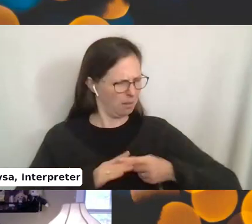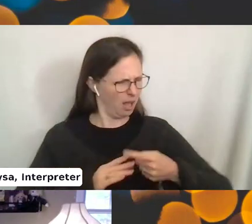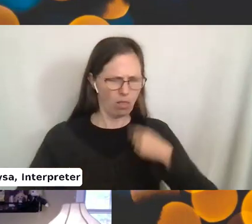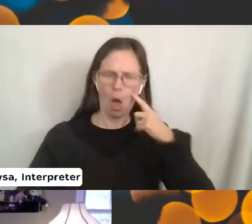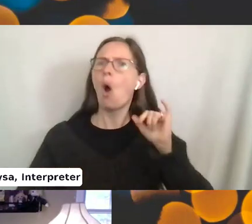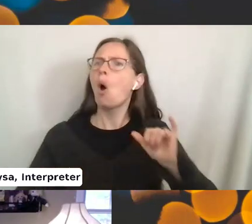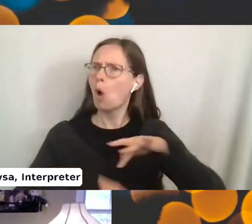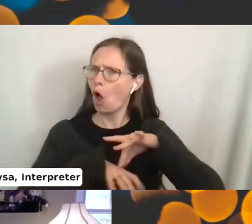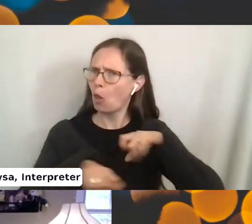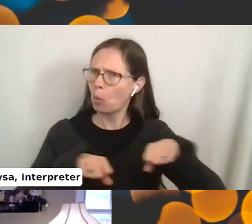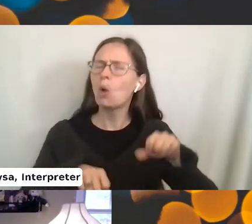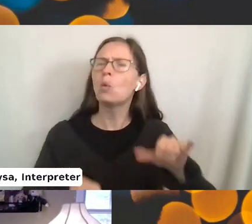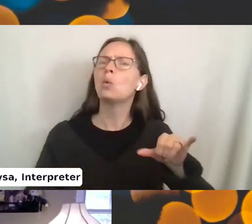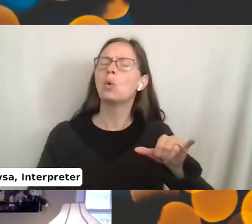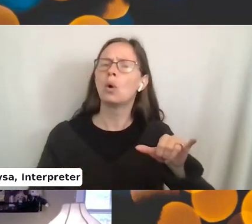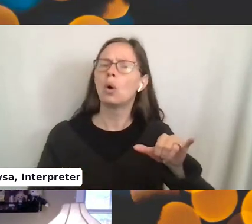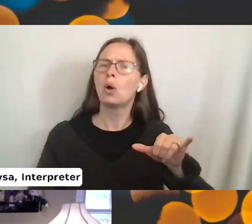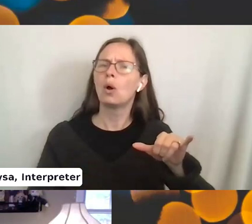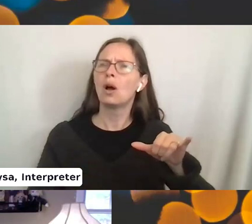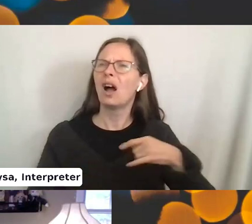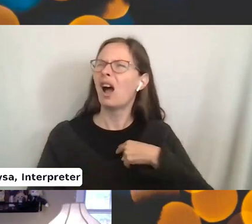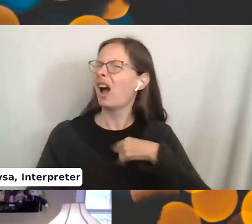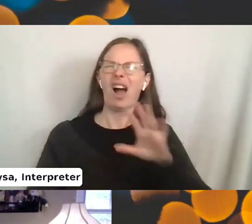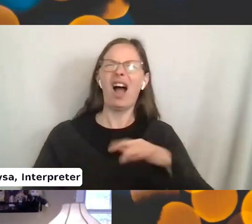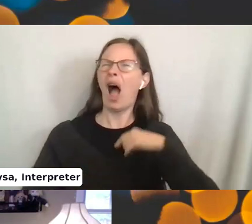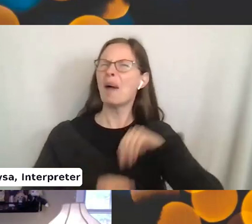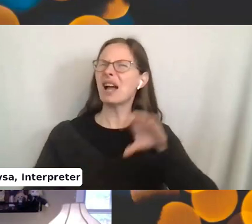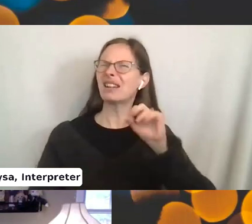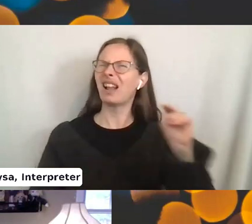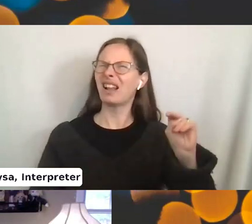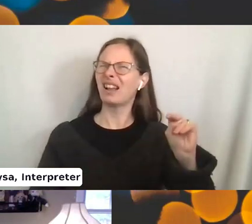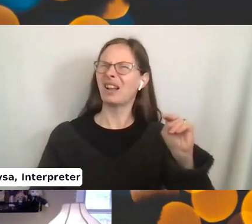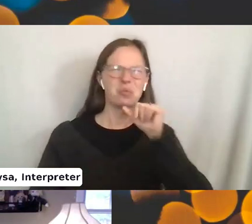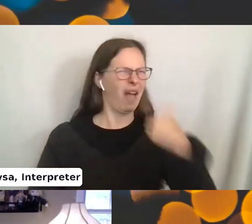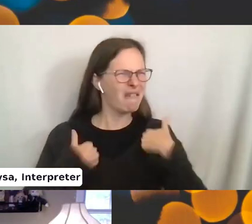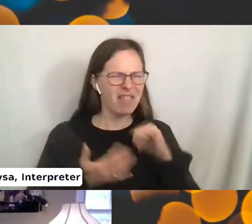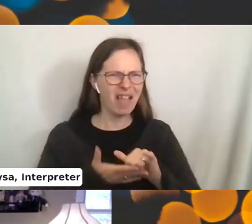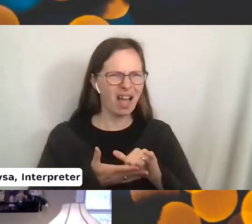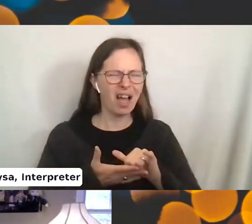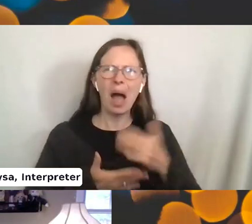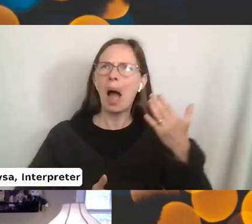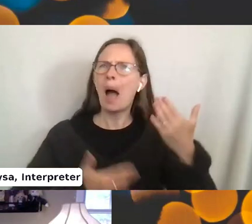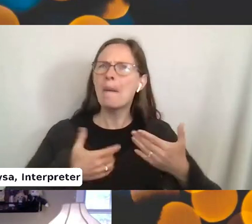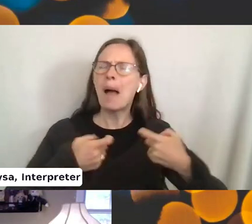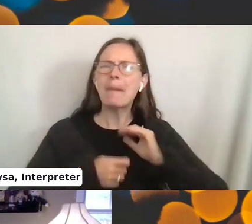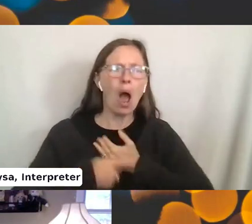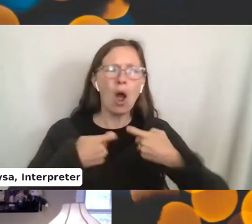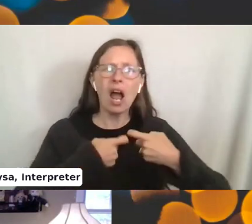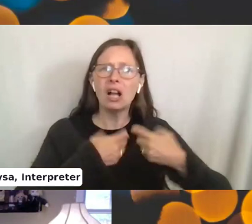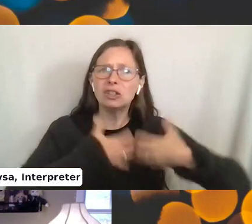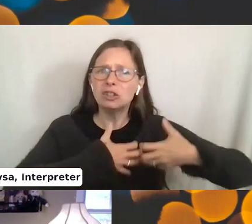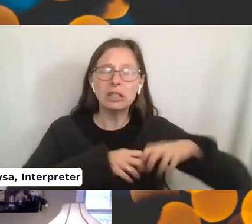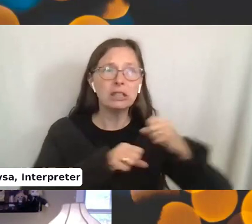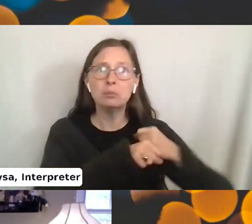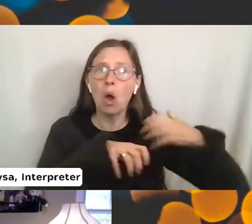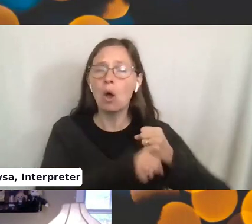is an earthquake. I'm like, I think Connecticut, we don't have earthquakes. I'm like, did the generator explode? Is it about to explode? It's right outside this window.